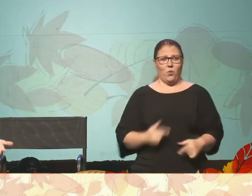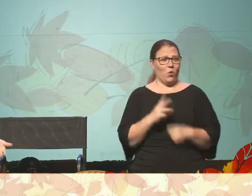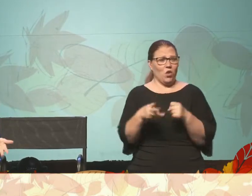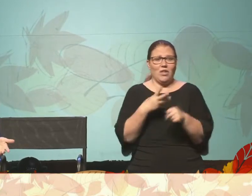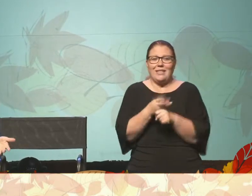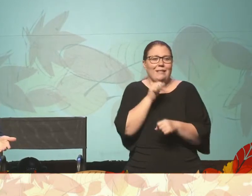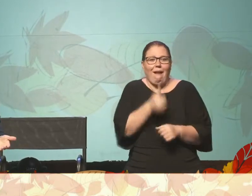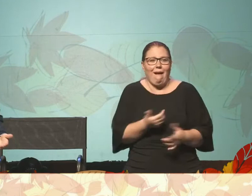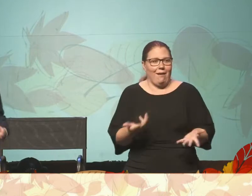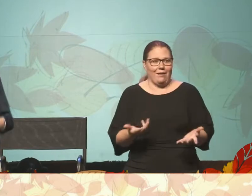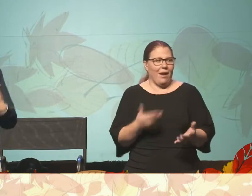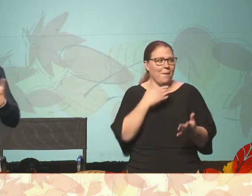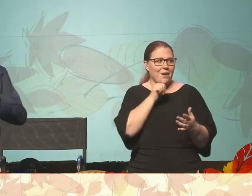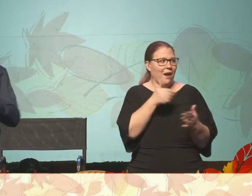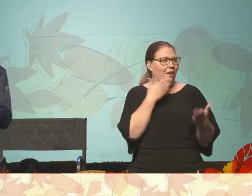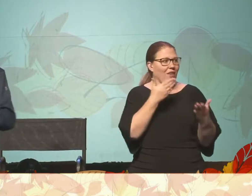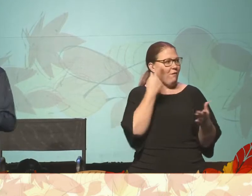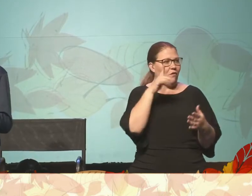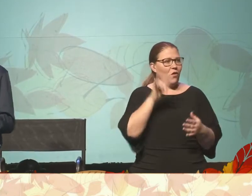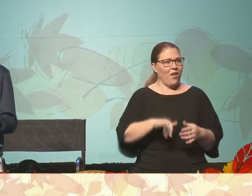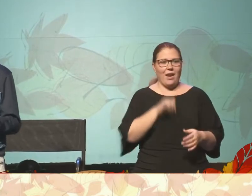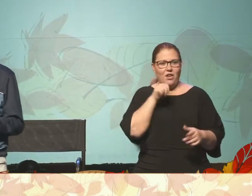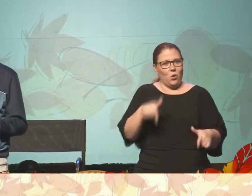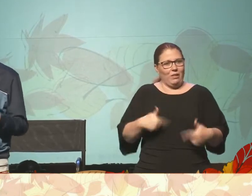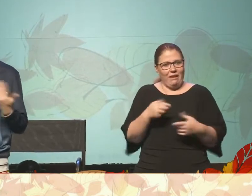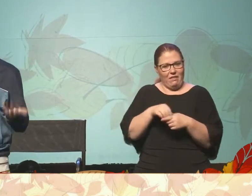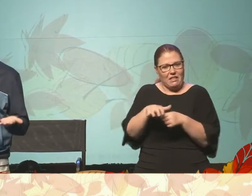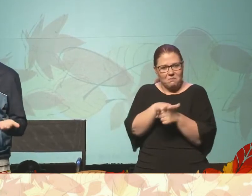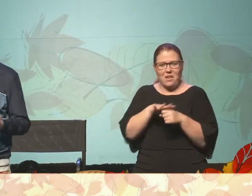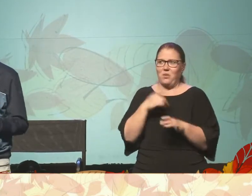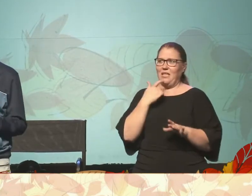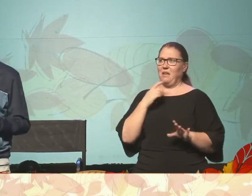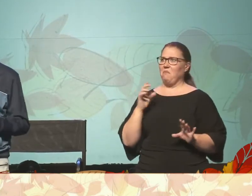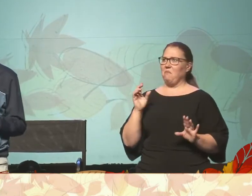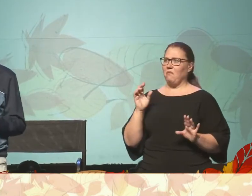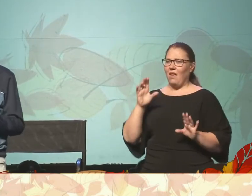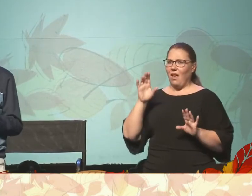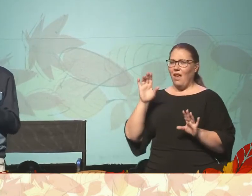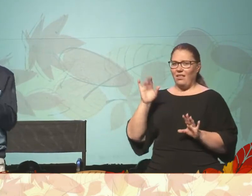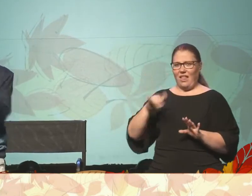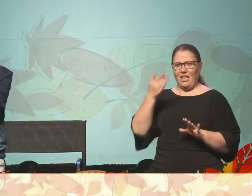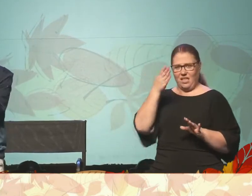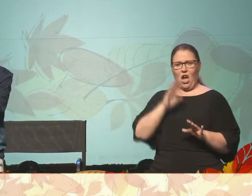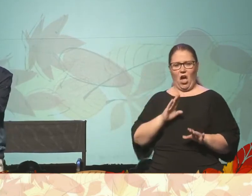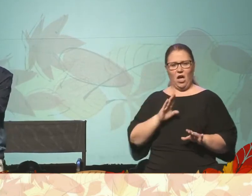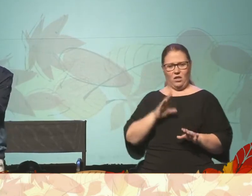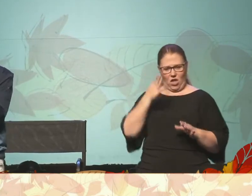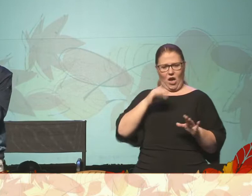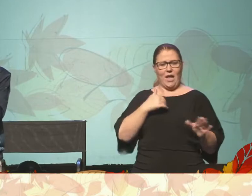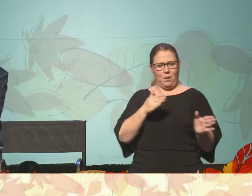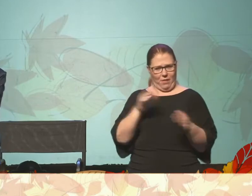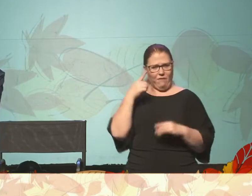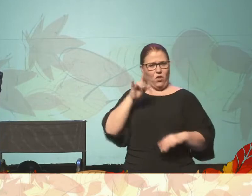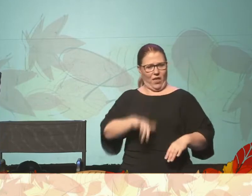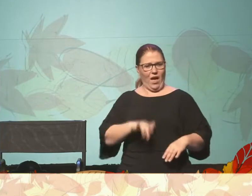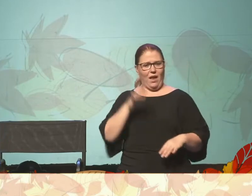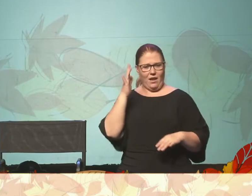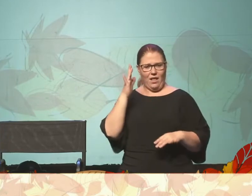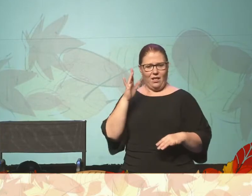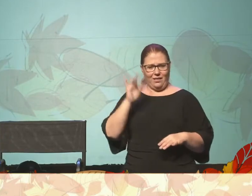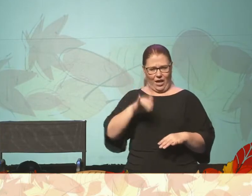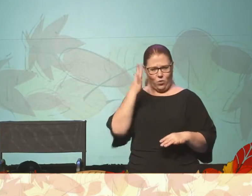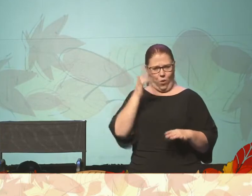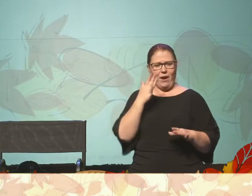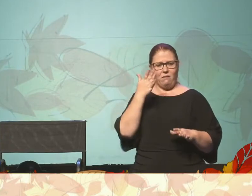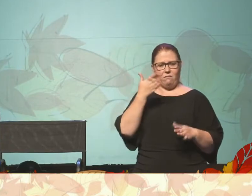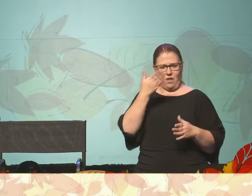not thankful for that, and I don't kind of live in that space where I say, well, you know what, that's just, God's got a plan for that. That's why God allowed